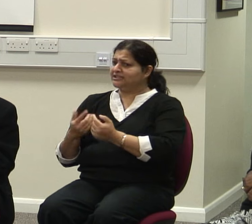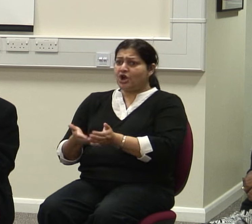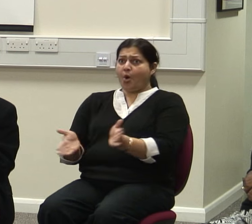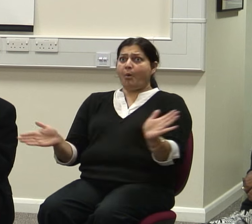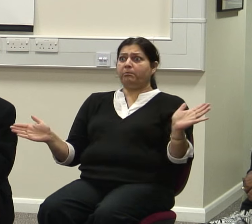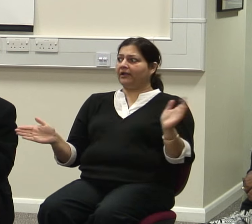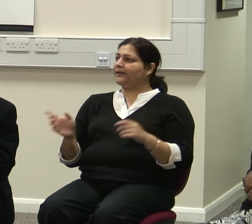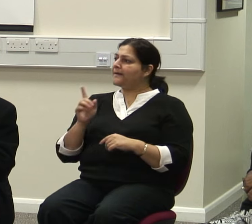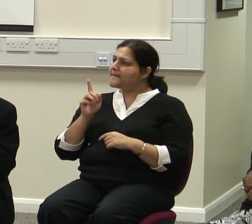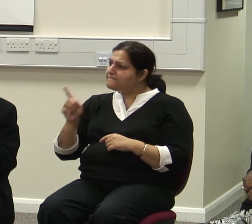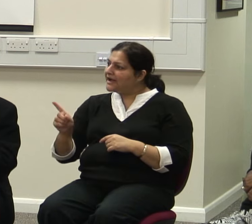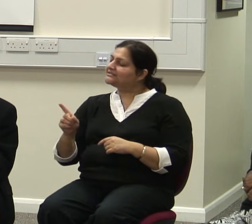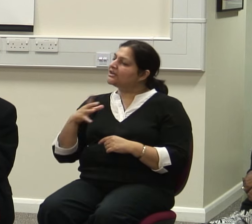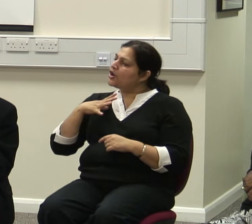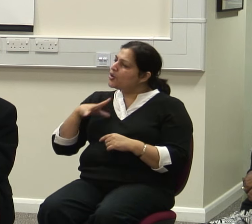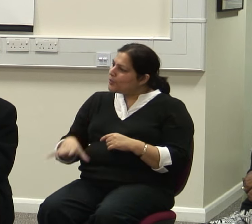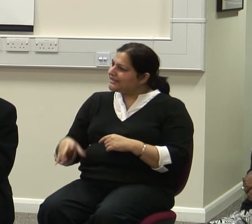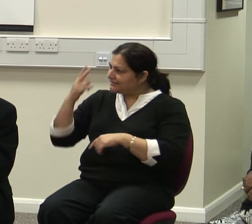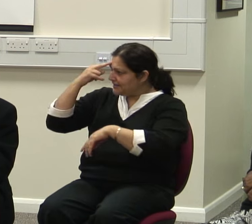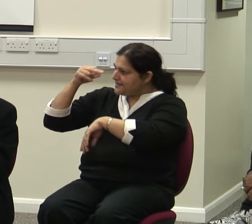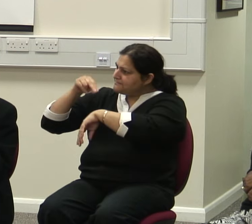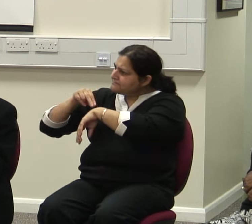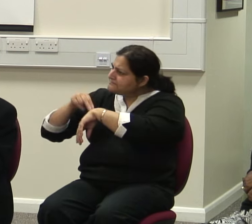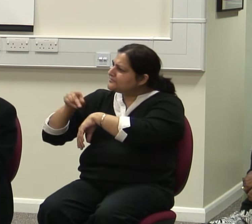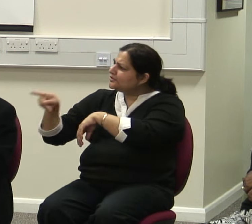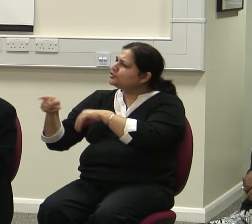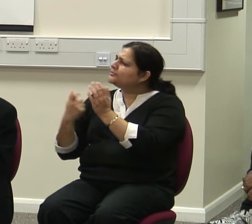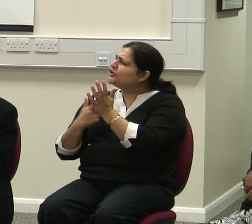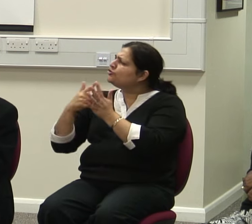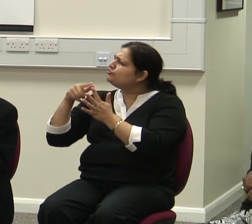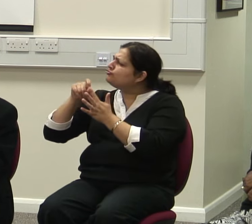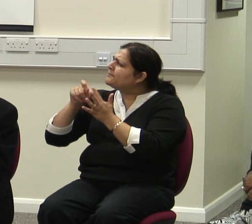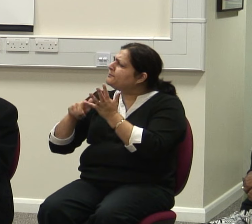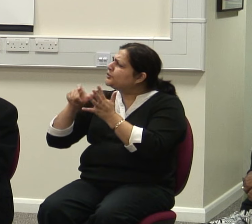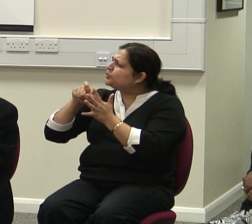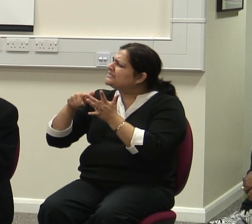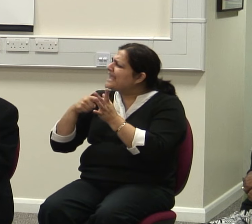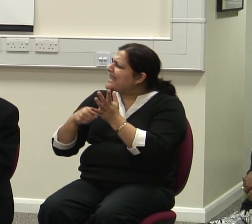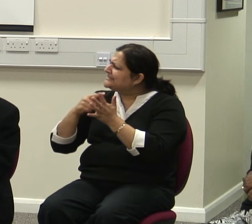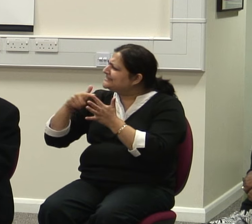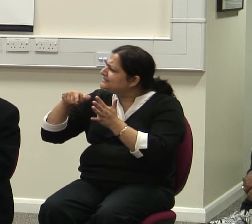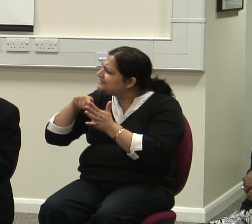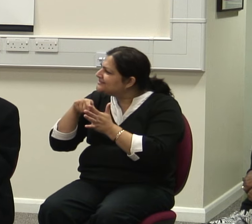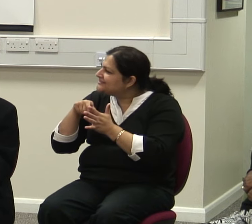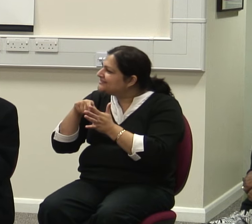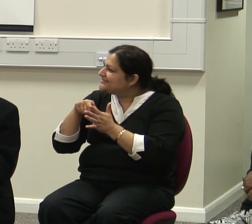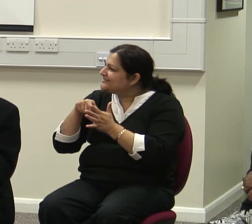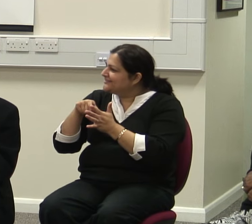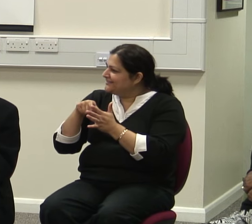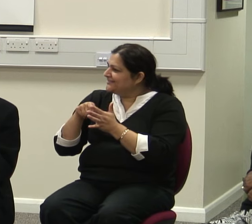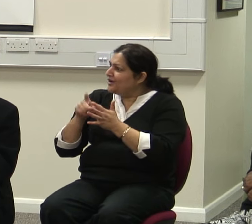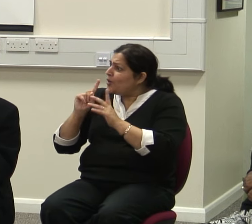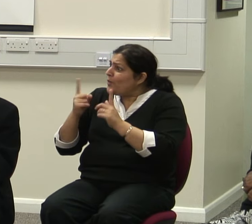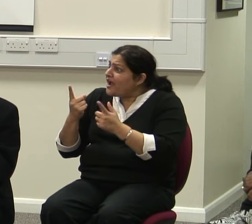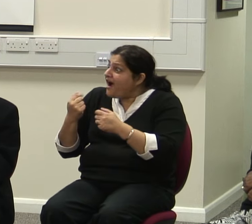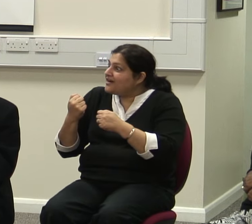a repudiation of the medical approach. I'm speaking very candidly. We can't have it every which way.